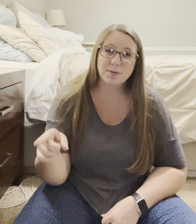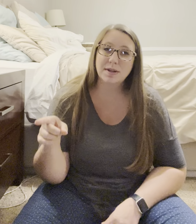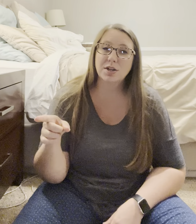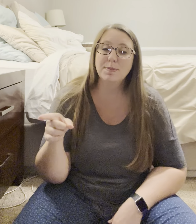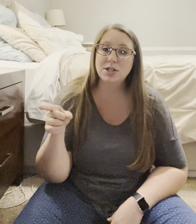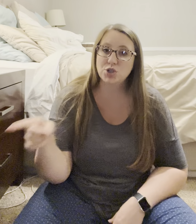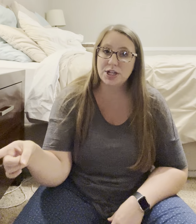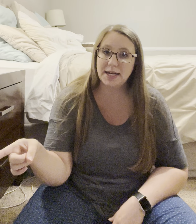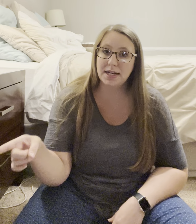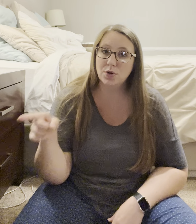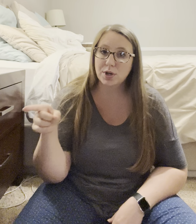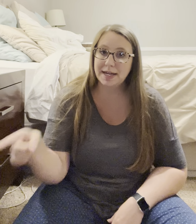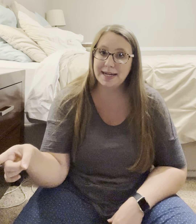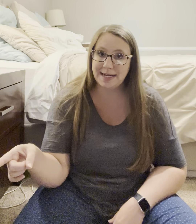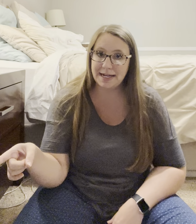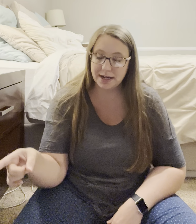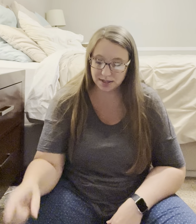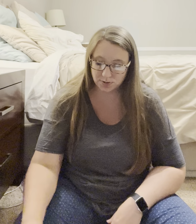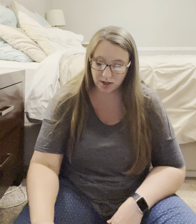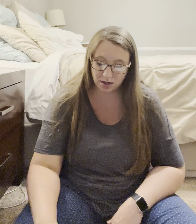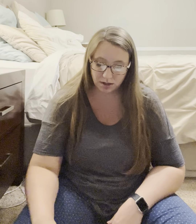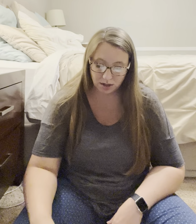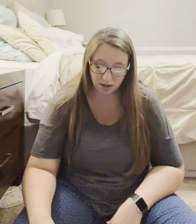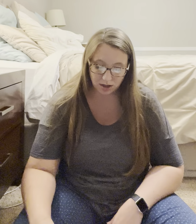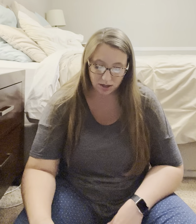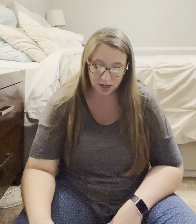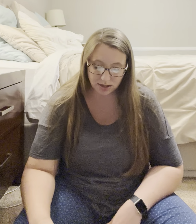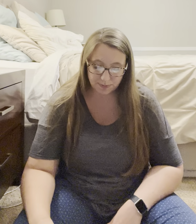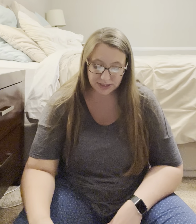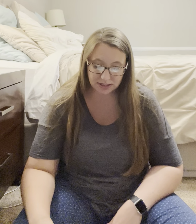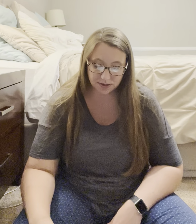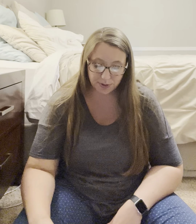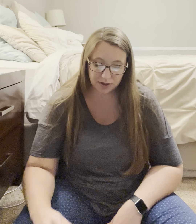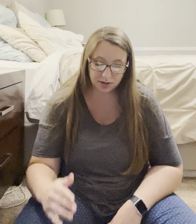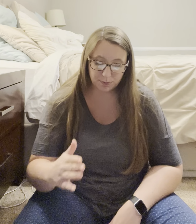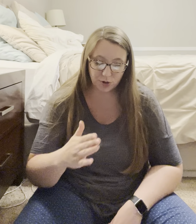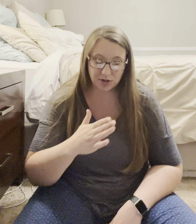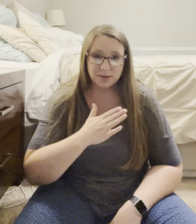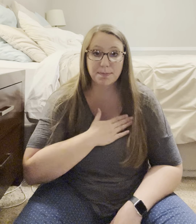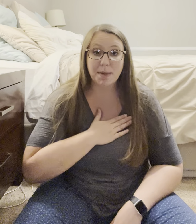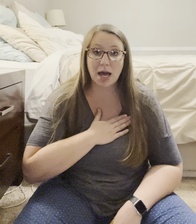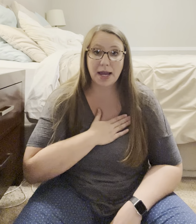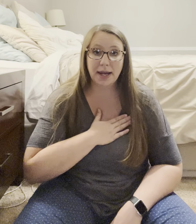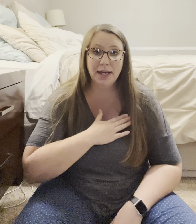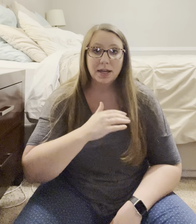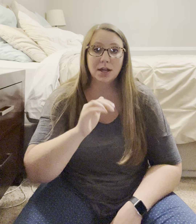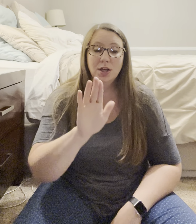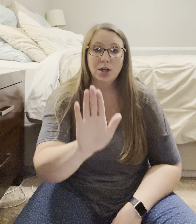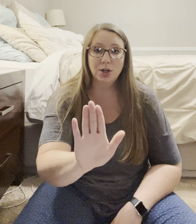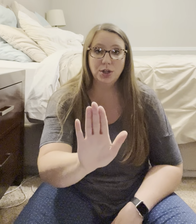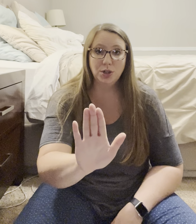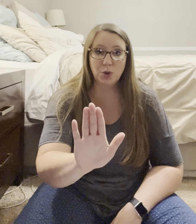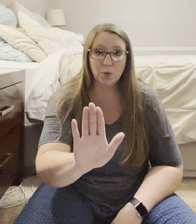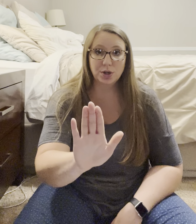it could be she or he or as well. And then possessive pronouns. My, yours,